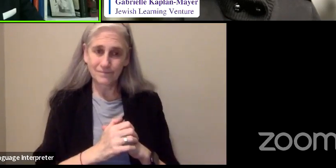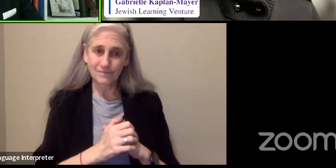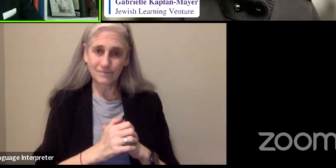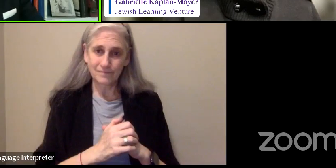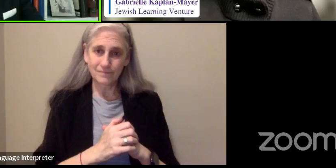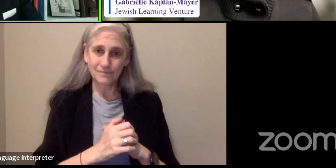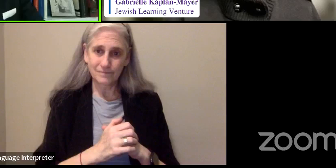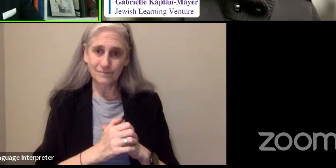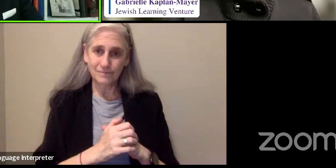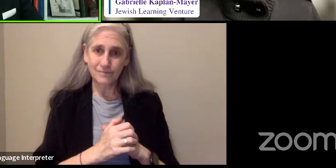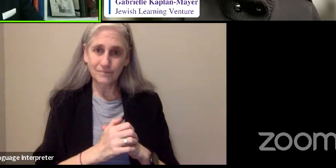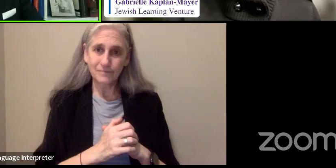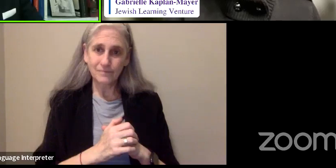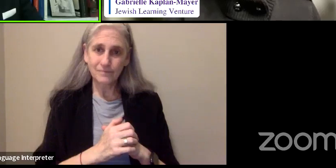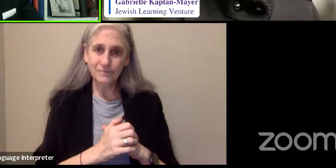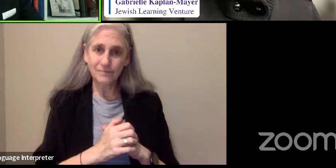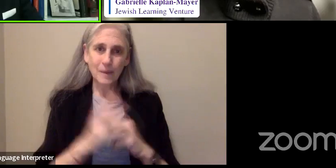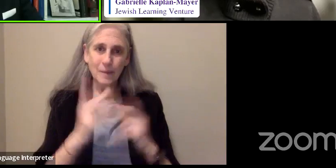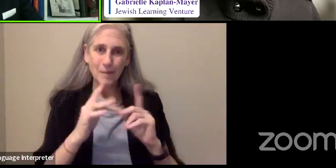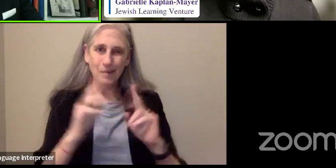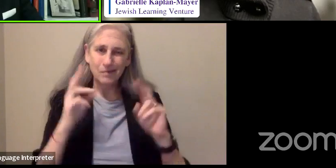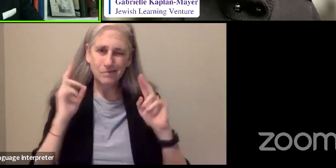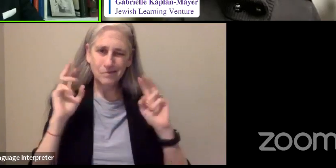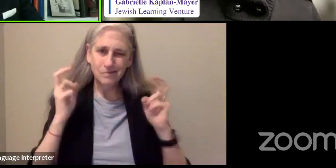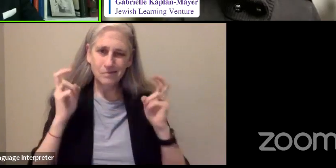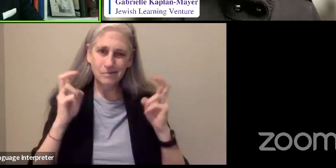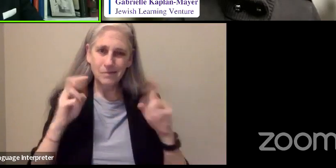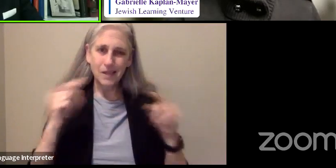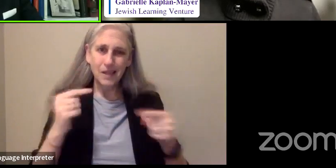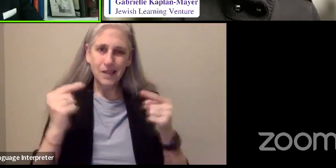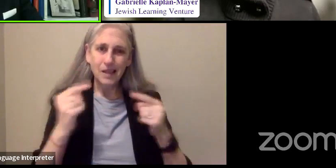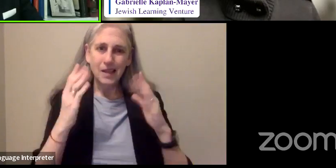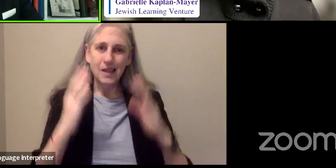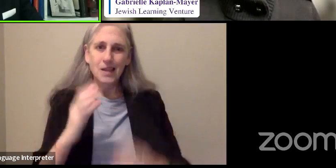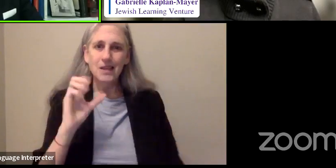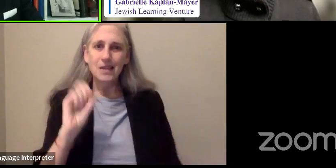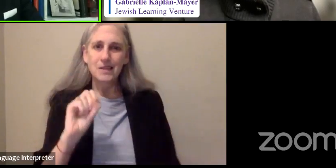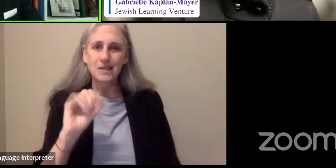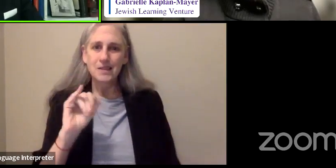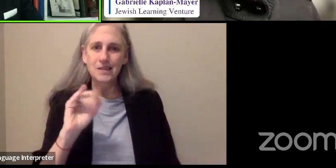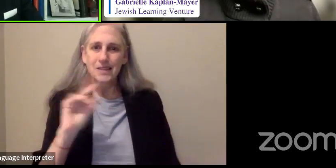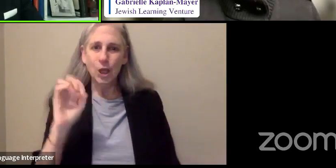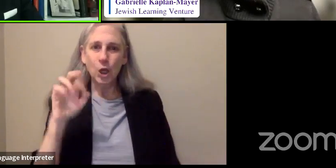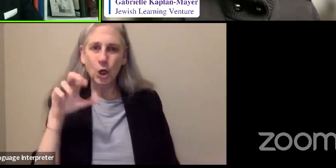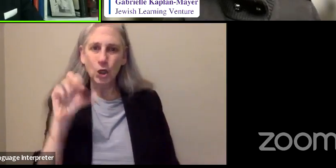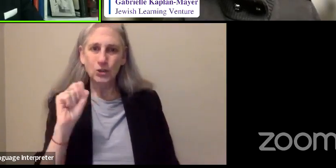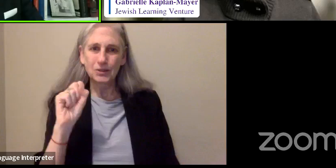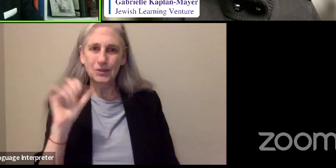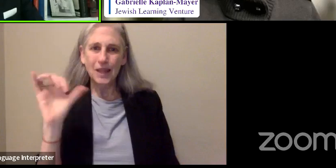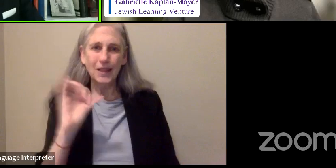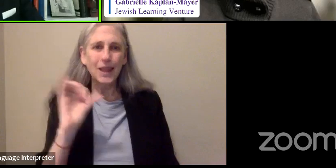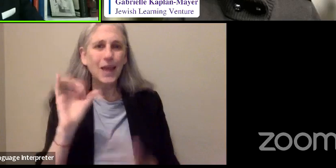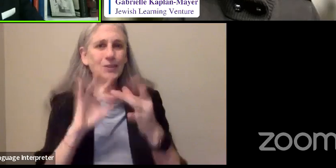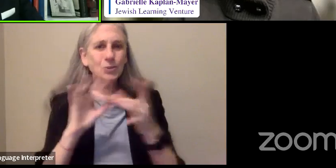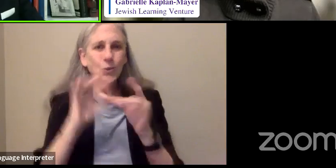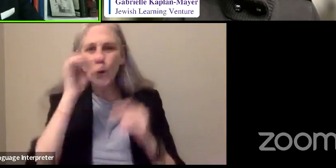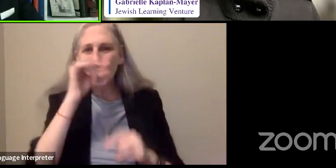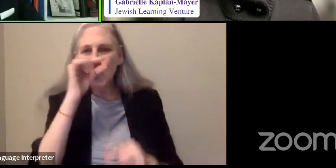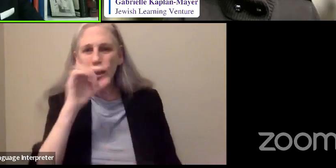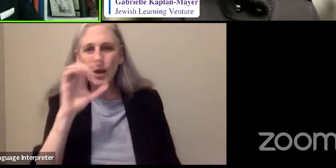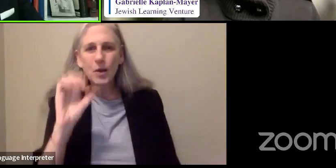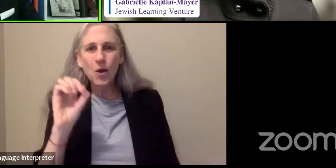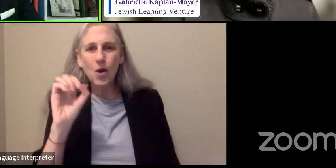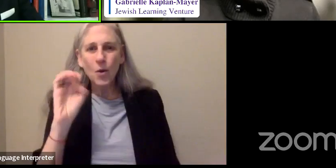You know, they're sinners, as in Odysseus' case. I mean, Oedipus' case. They're